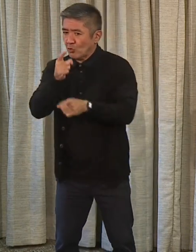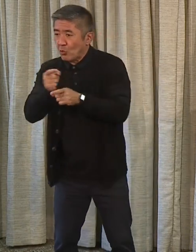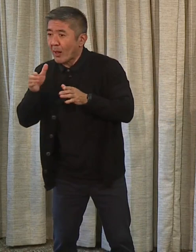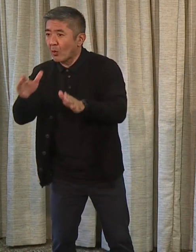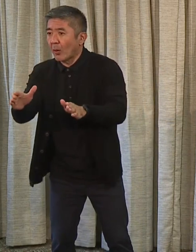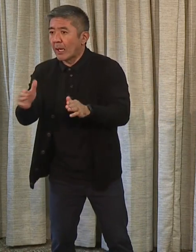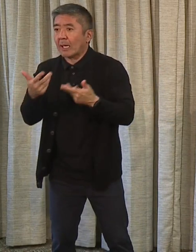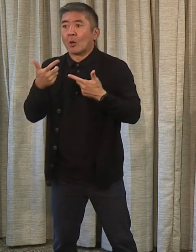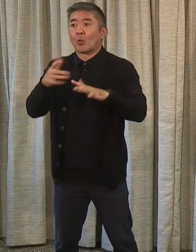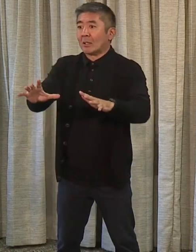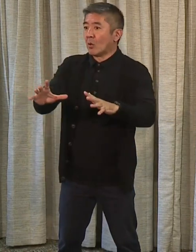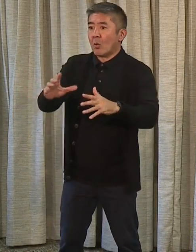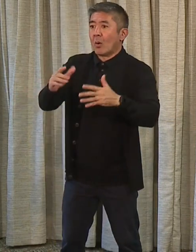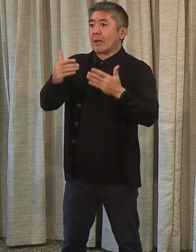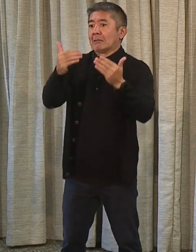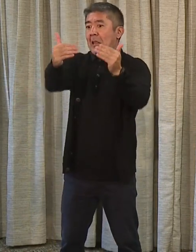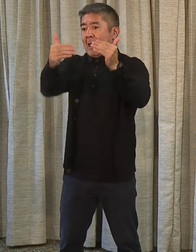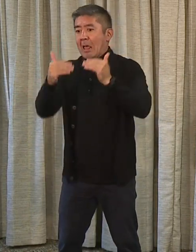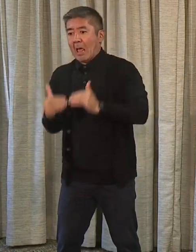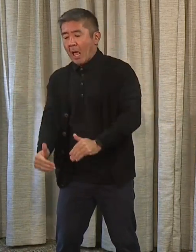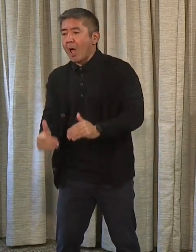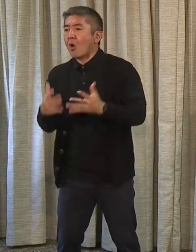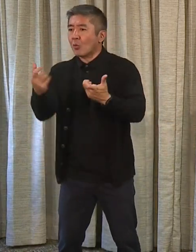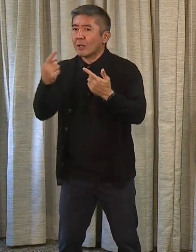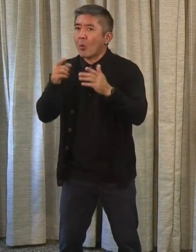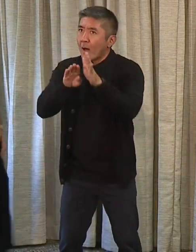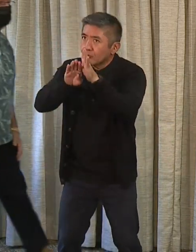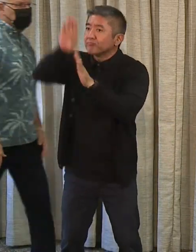back. We want to take a step forward. Thank you.